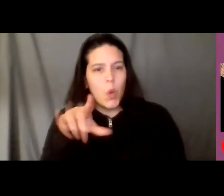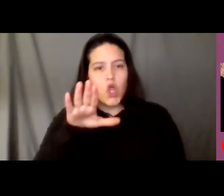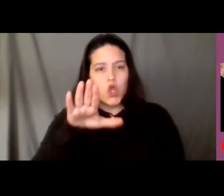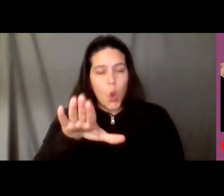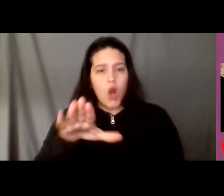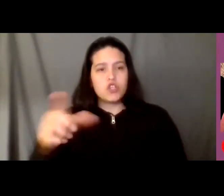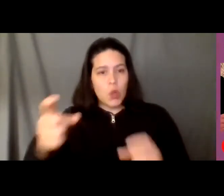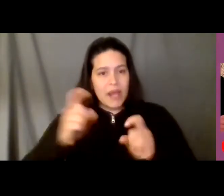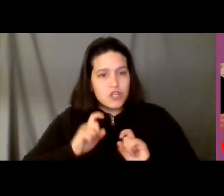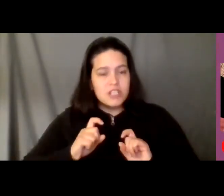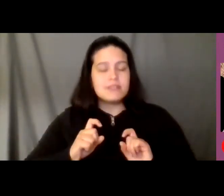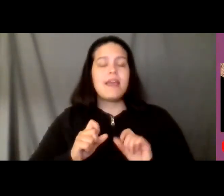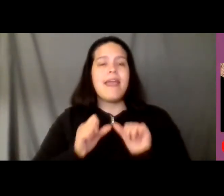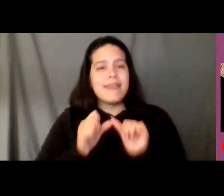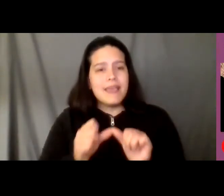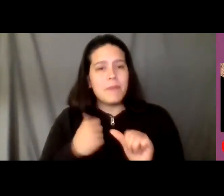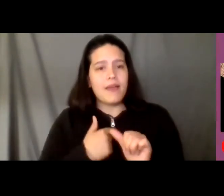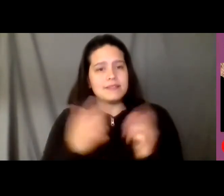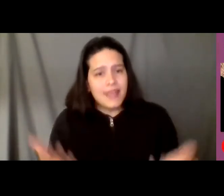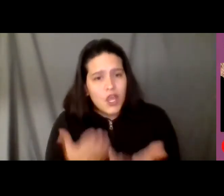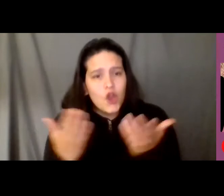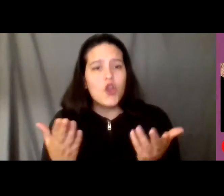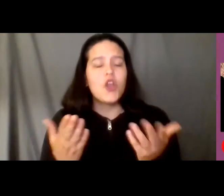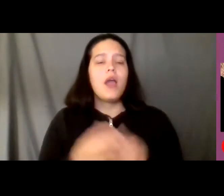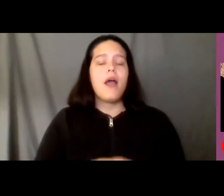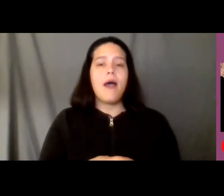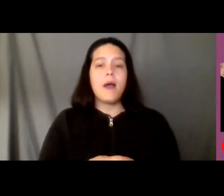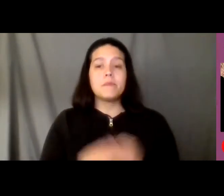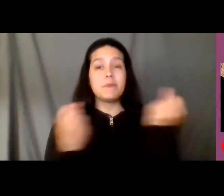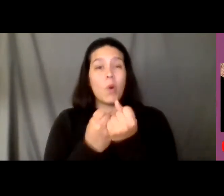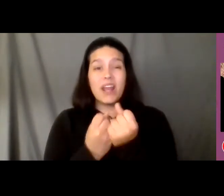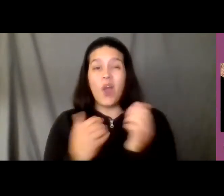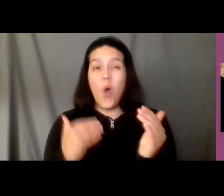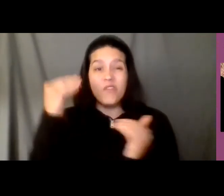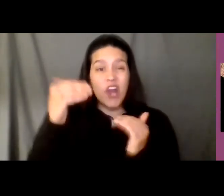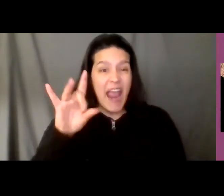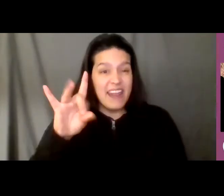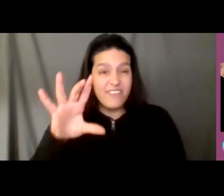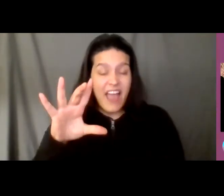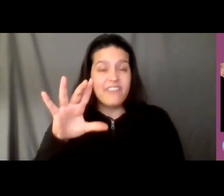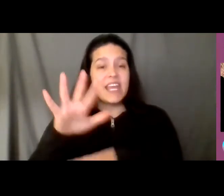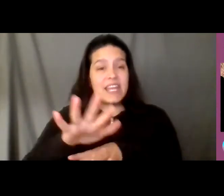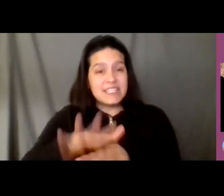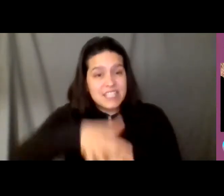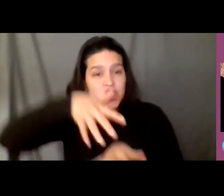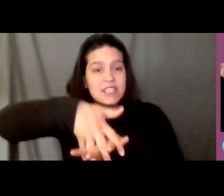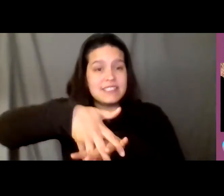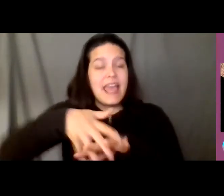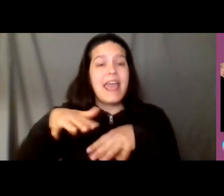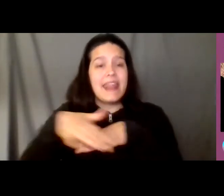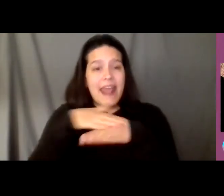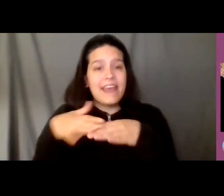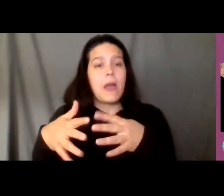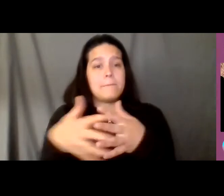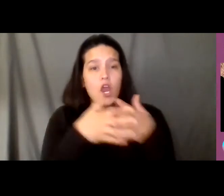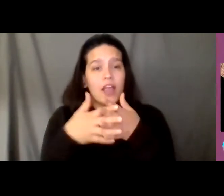here also supporting over 85 indigenous native american deaf and